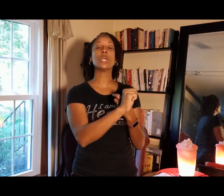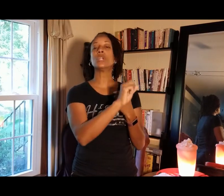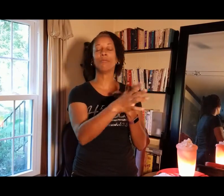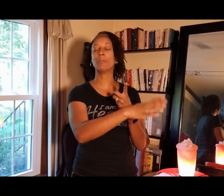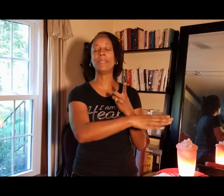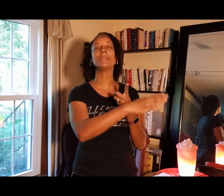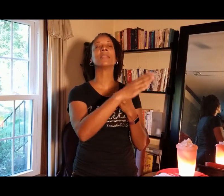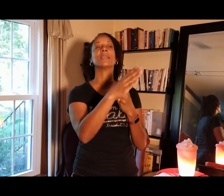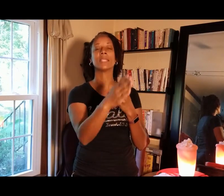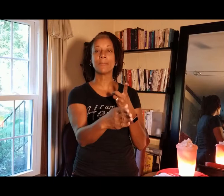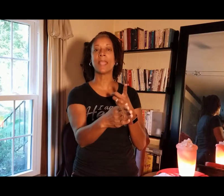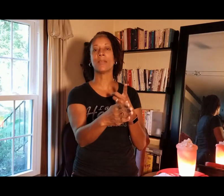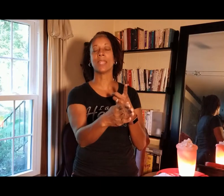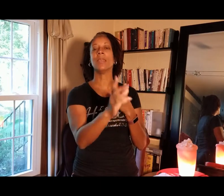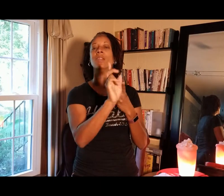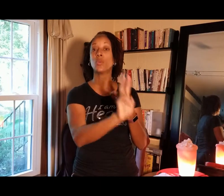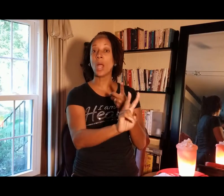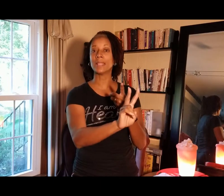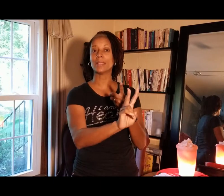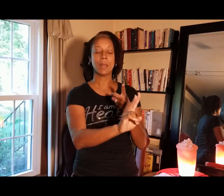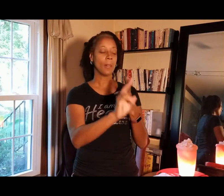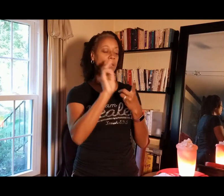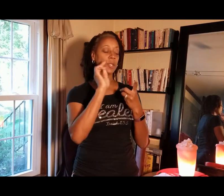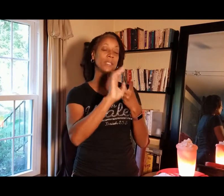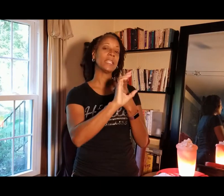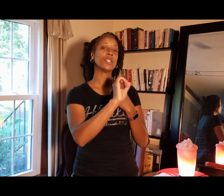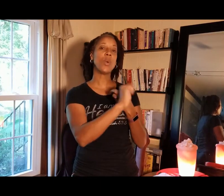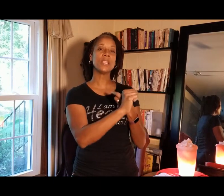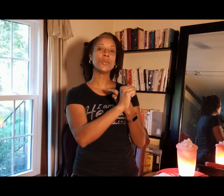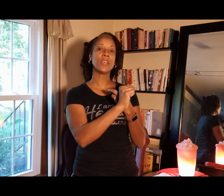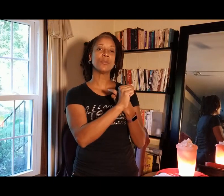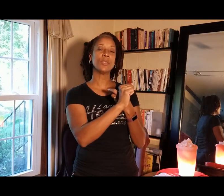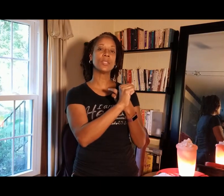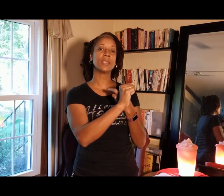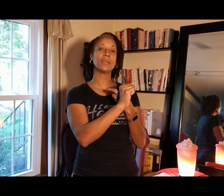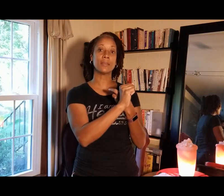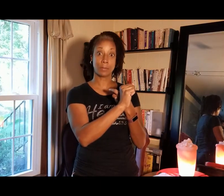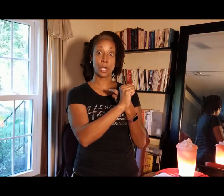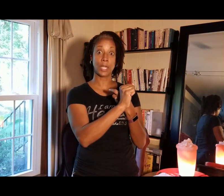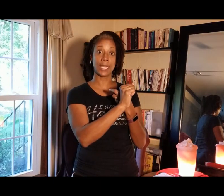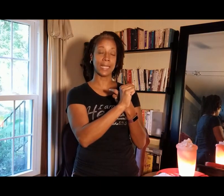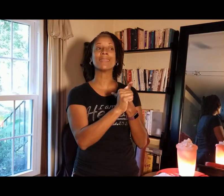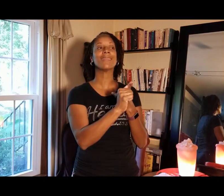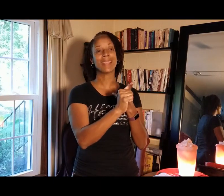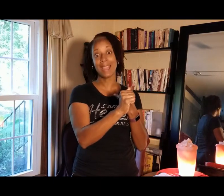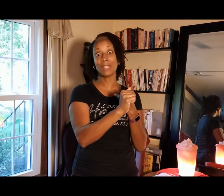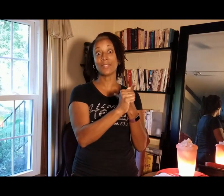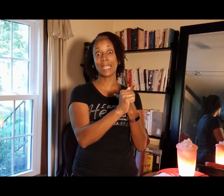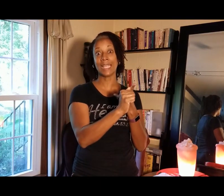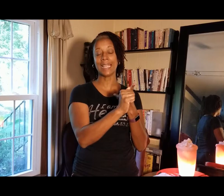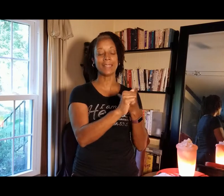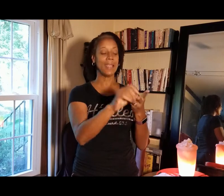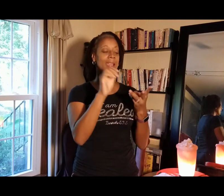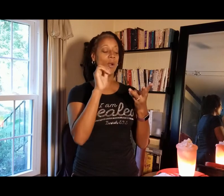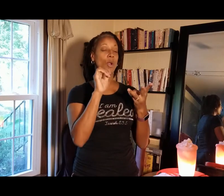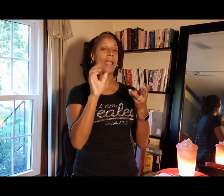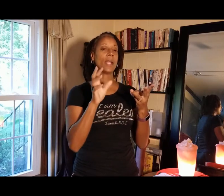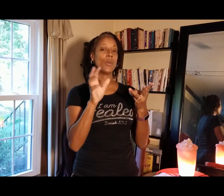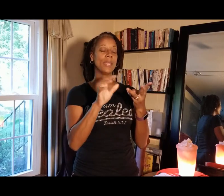song repeats the skip counting twice. So we did it twice without the music, talking it, kind of singing it or echoing.